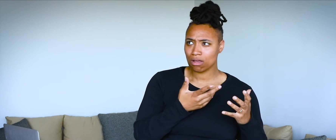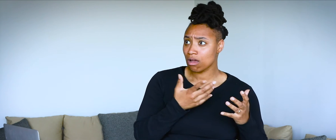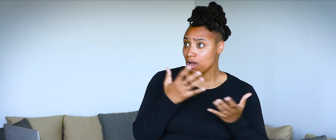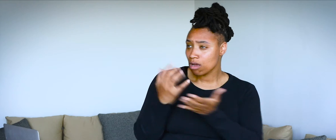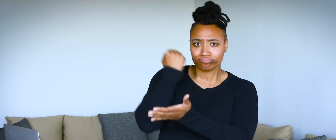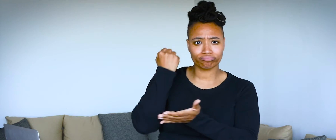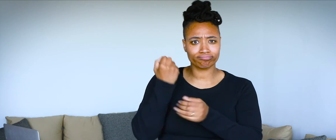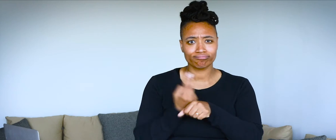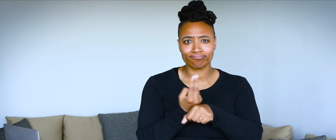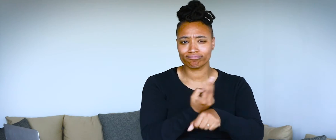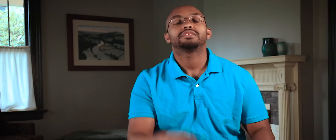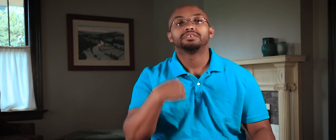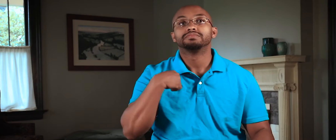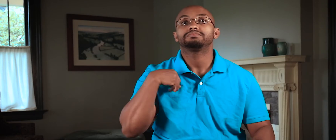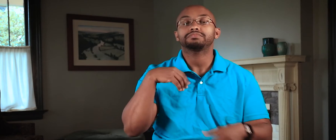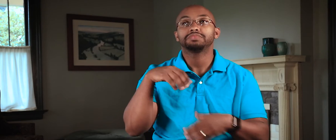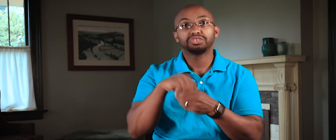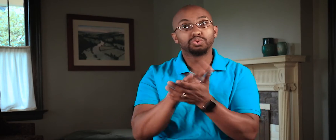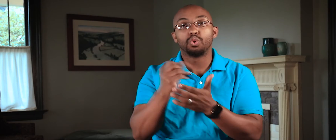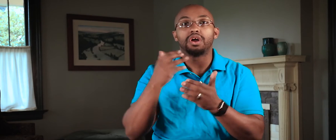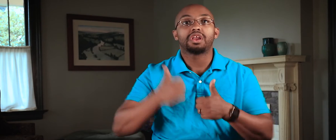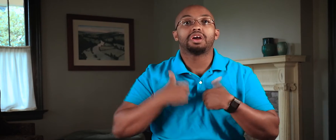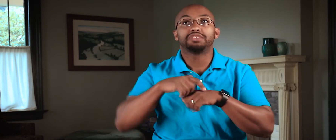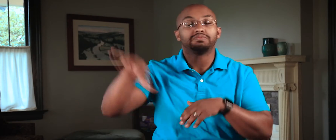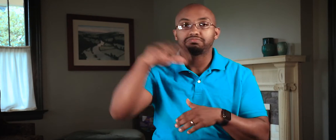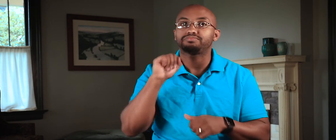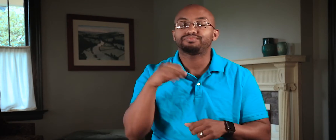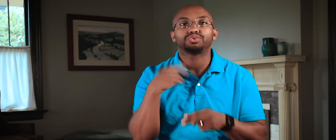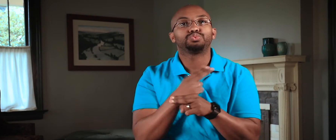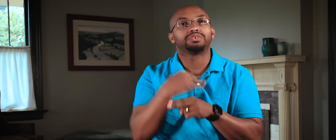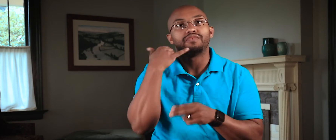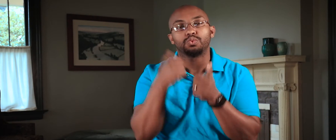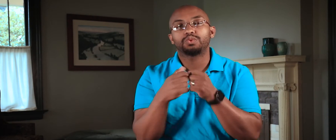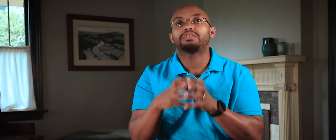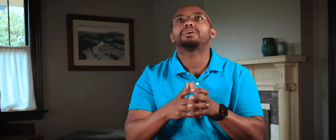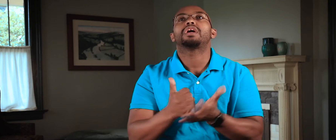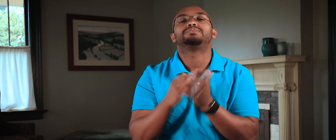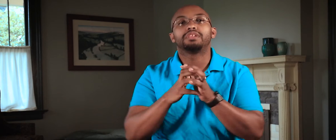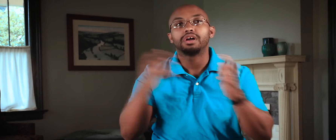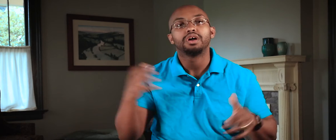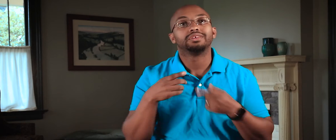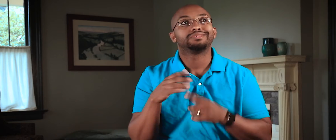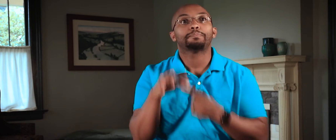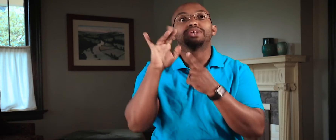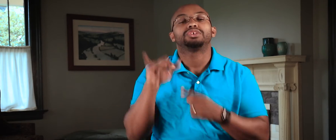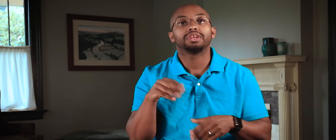taken advantage of its uses. Yeah, I use my phone a lot in both school and life, and it's very helpful, especially in